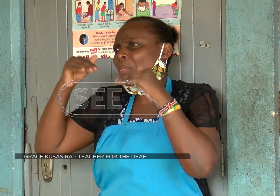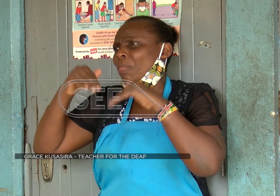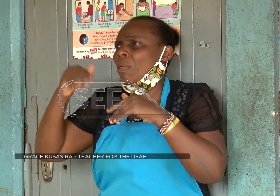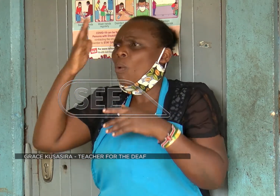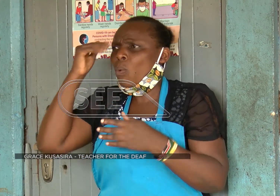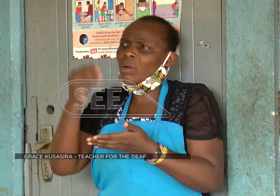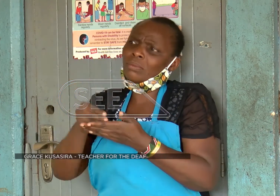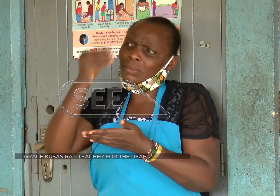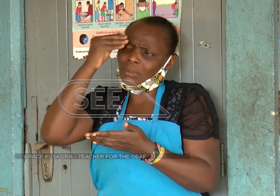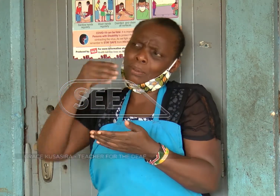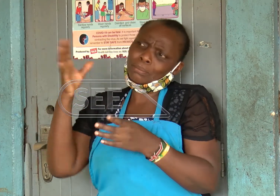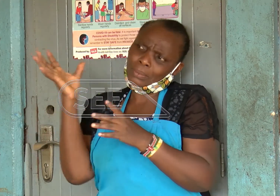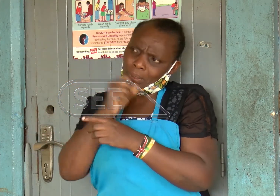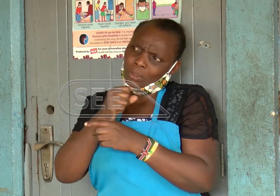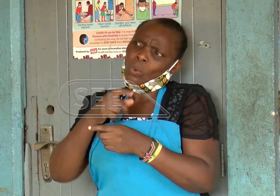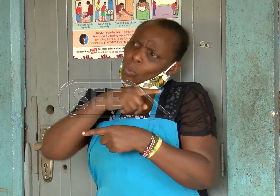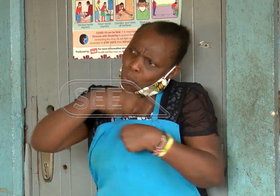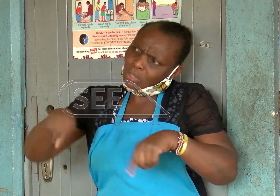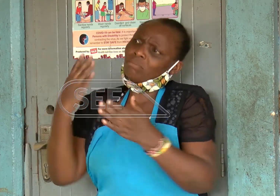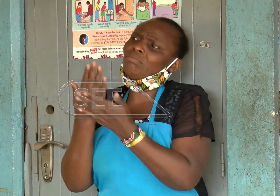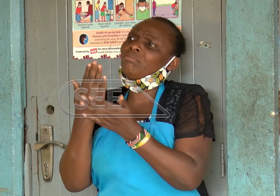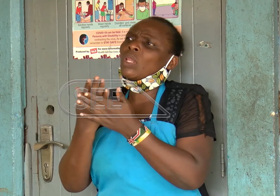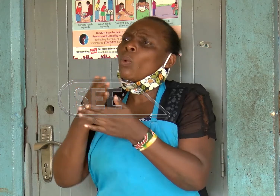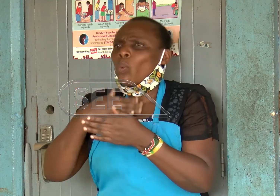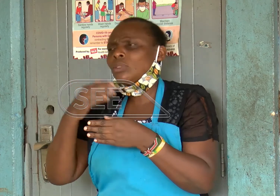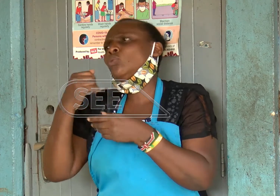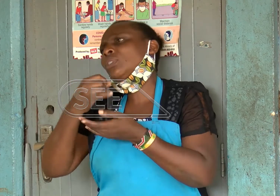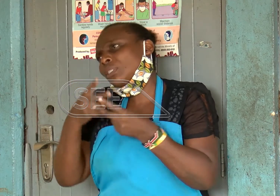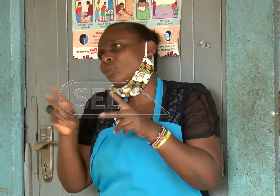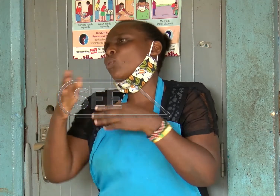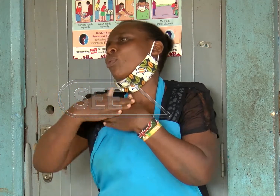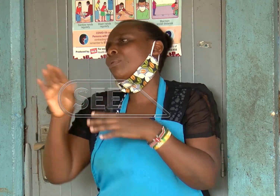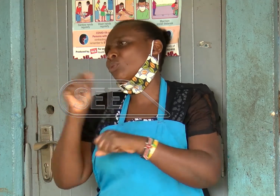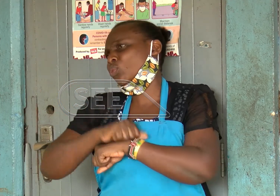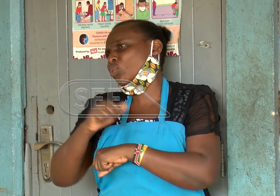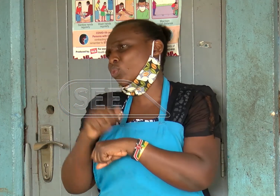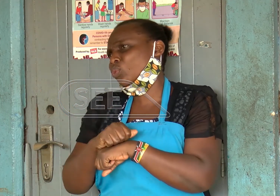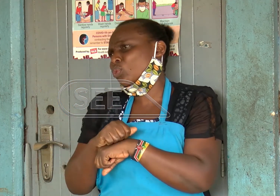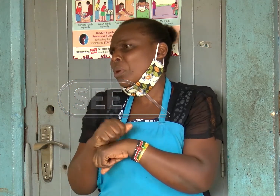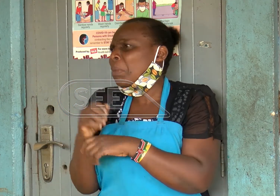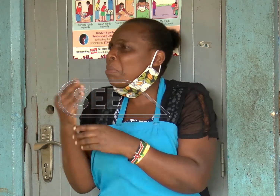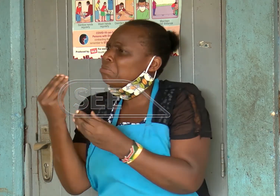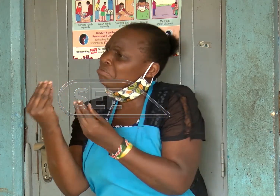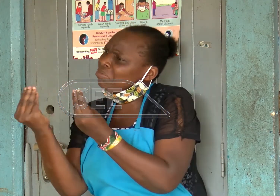having that opportunity. And I'm worried that they might